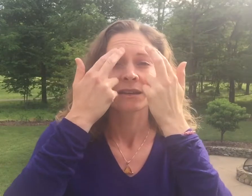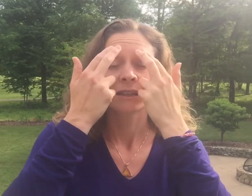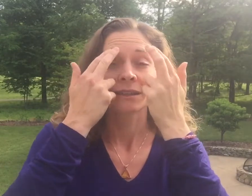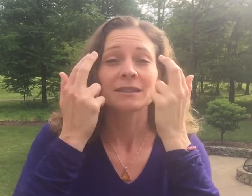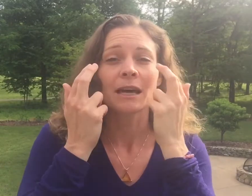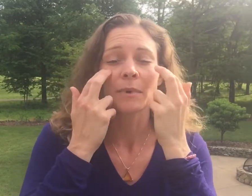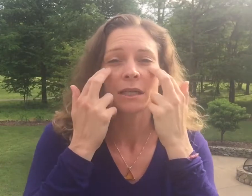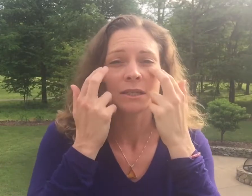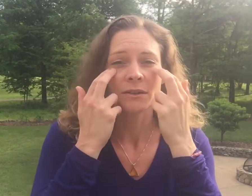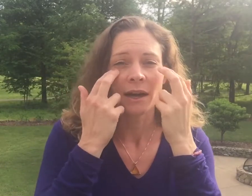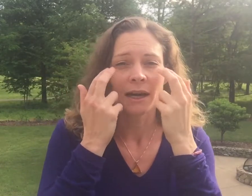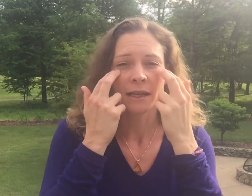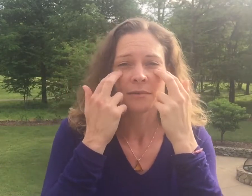You're going tap under your eye.